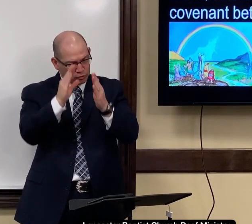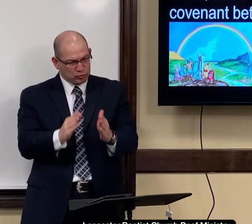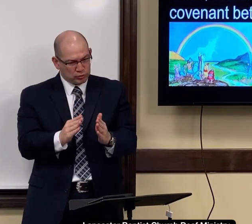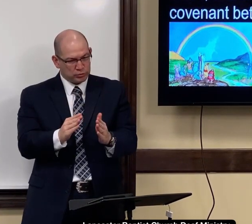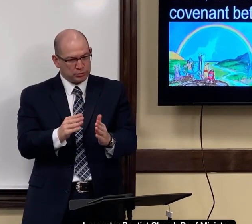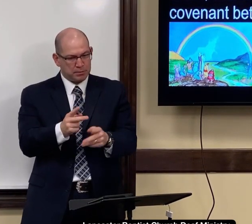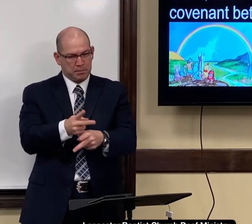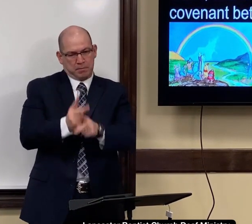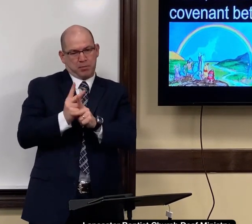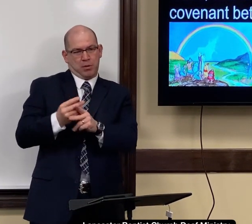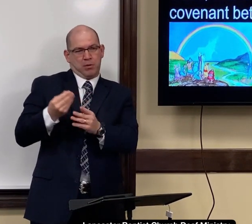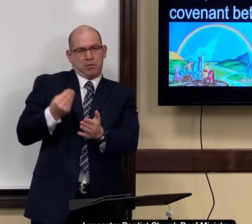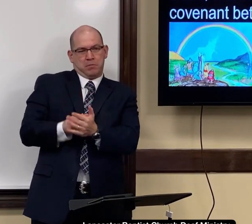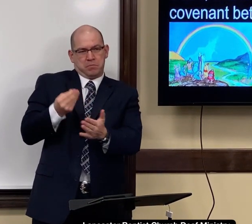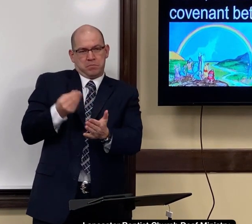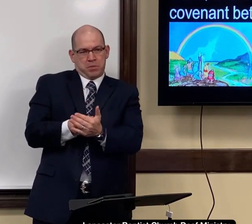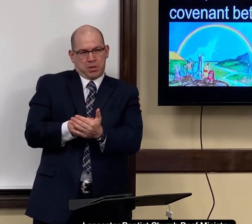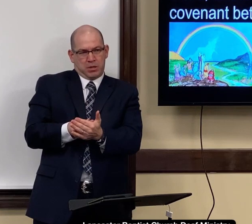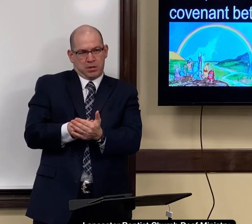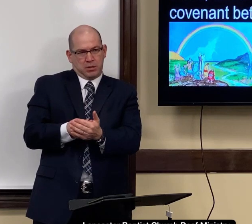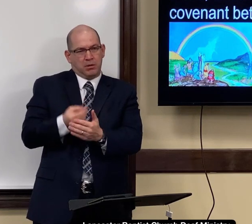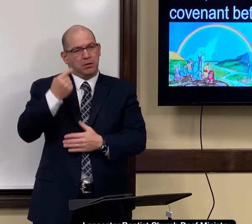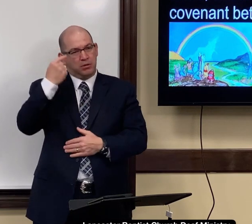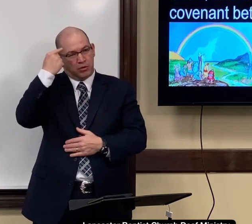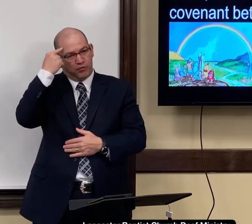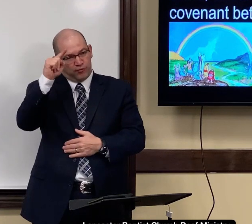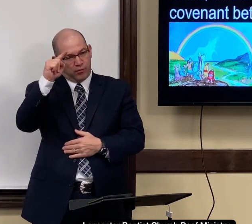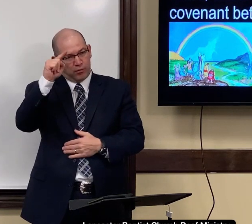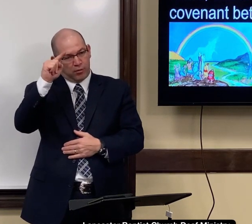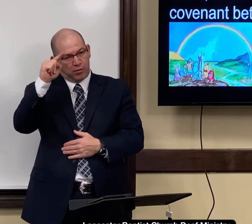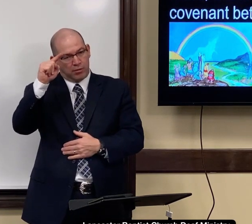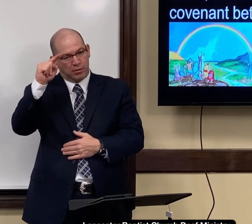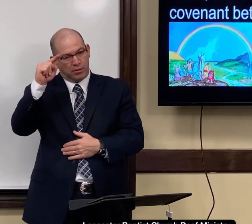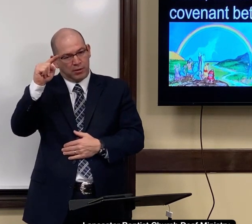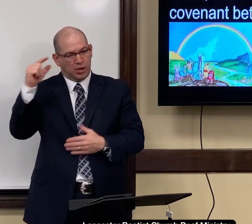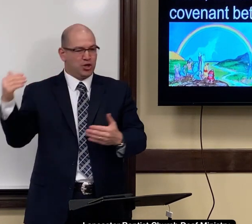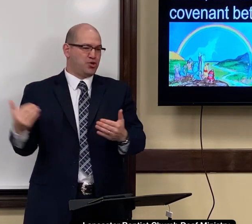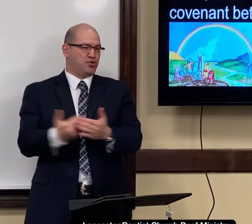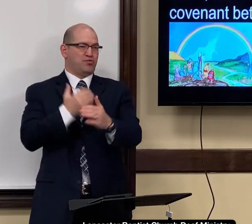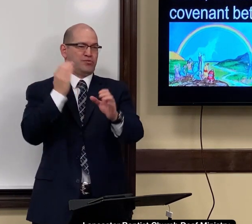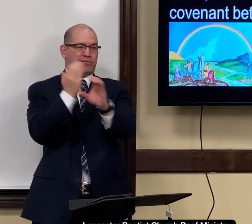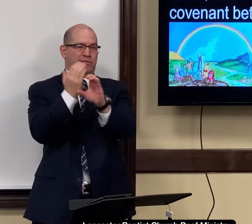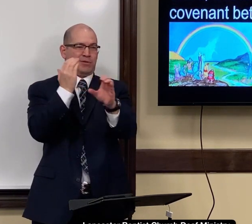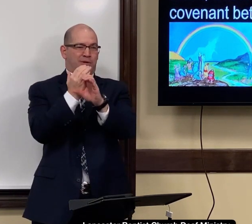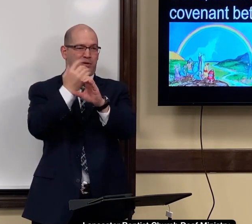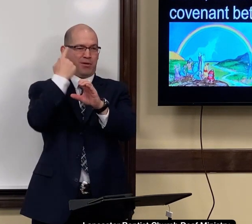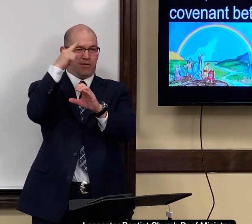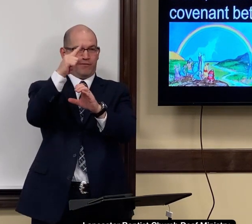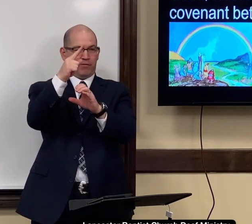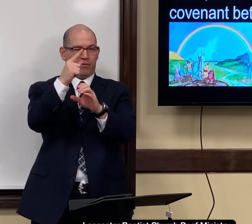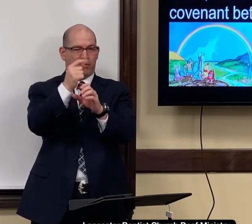for the students to borrow money for a new car